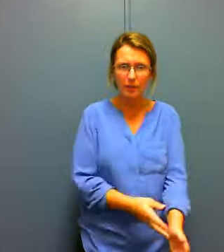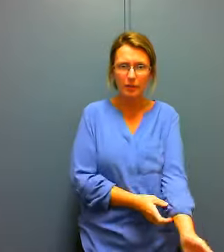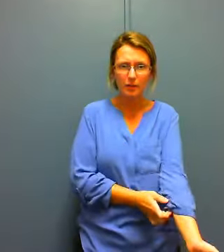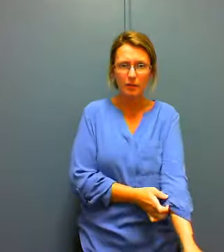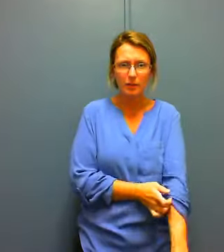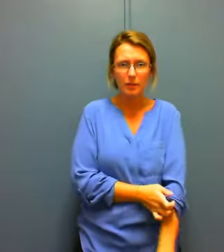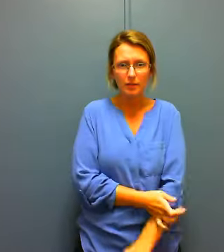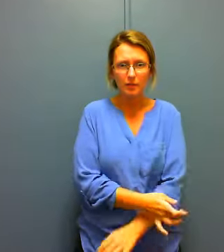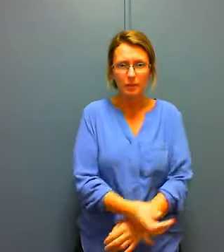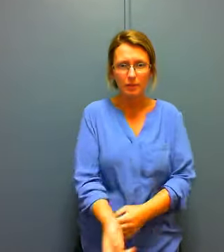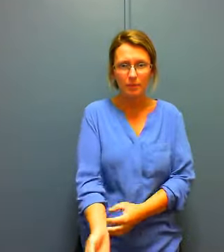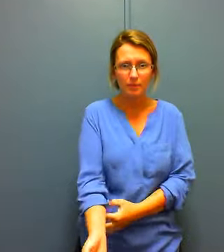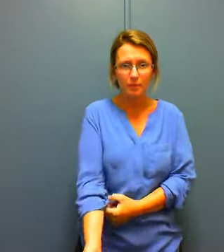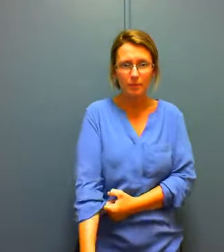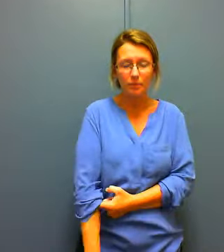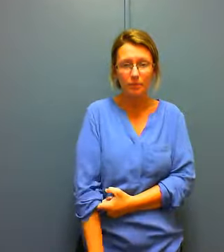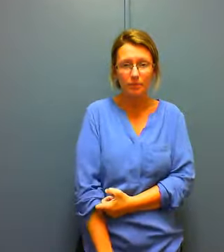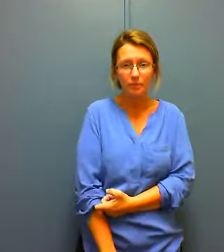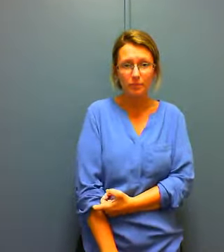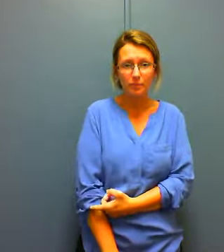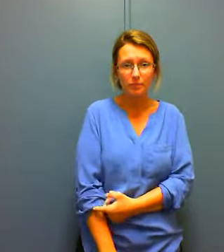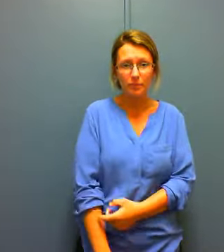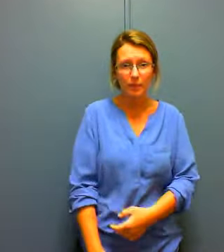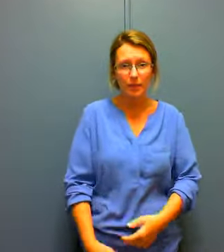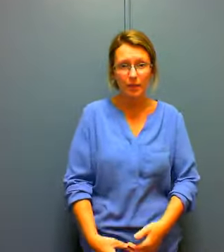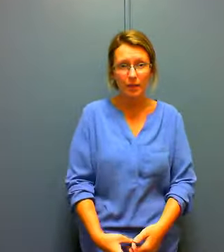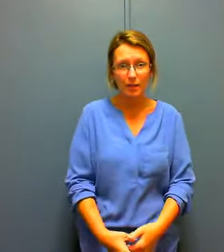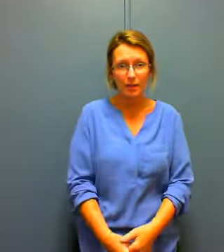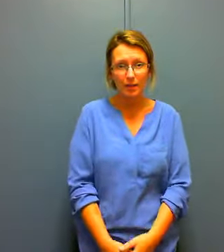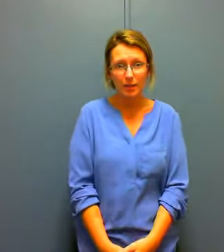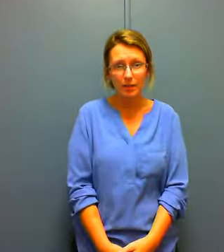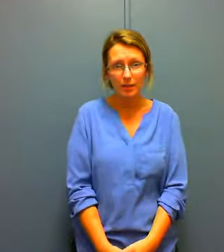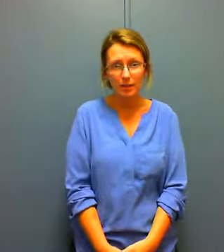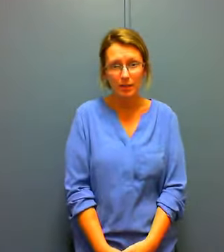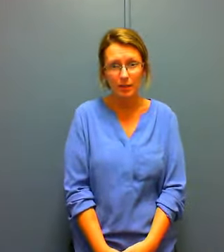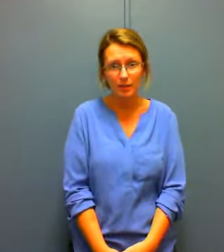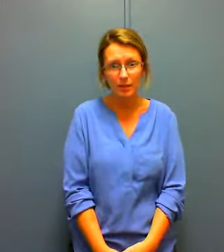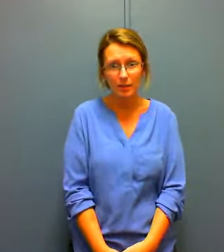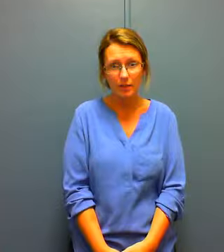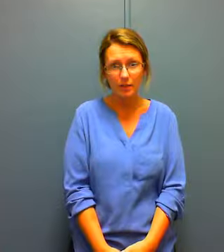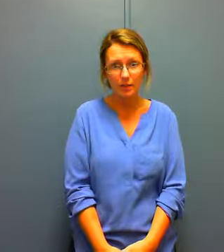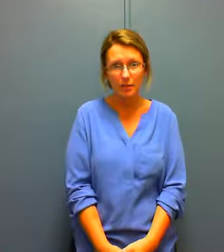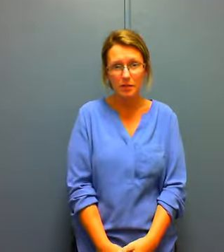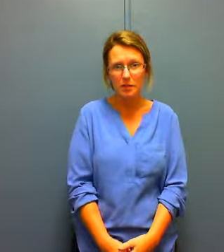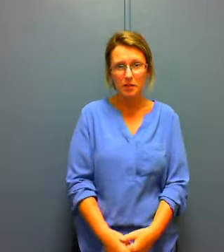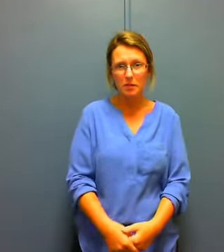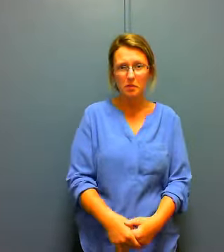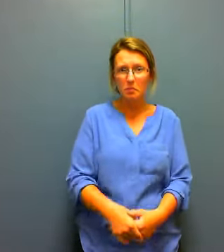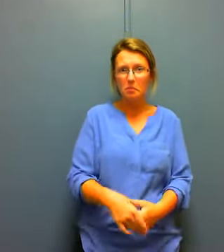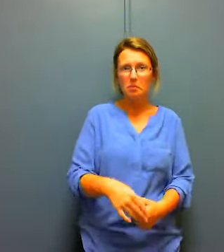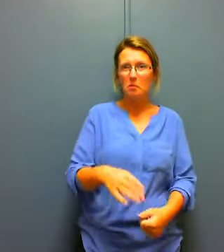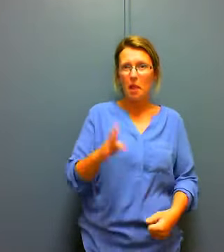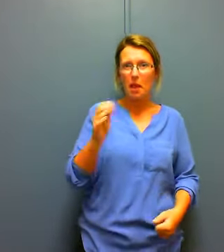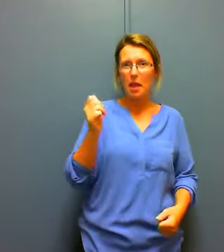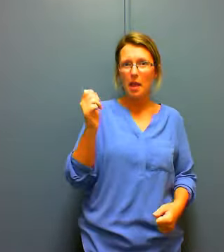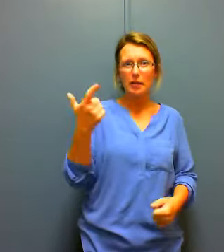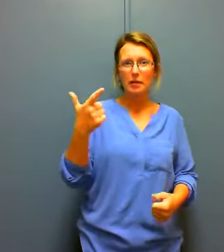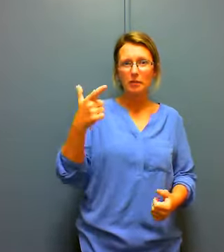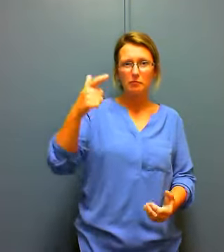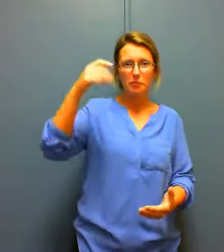a lot more than we get in Japan like this giant bag of potatoes just just a bunch of potatoes oh yeah